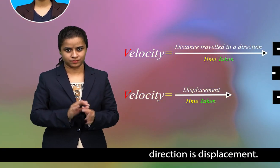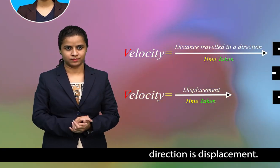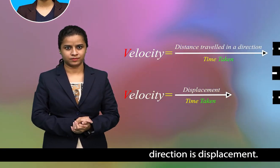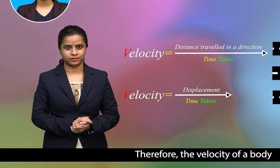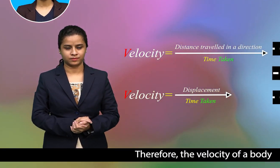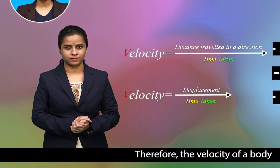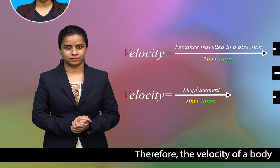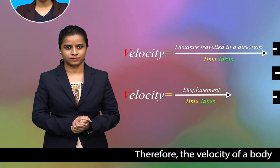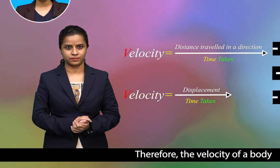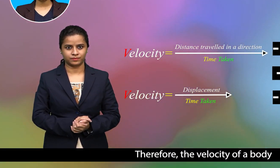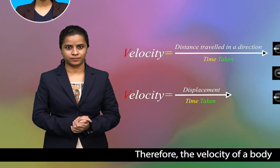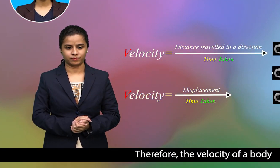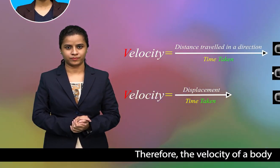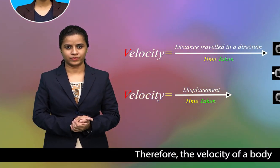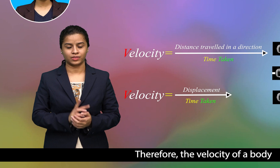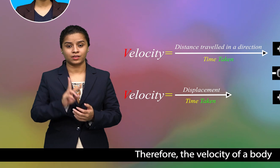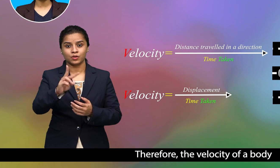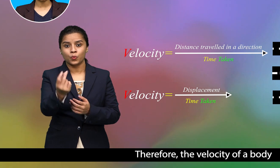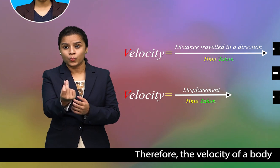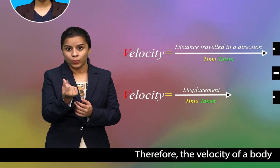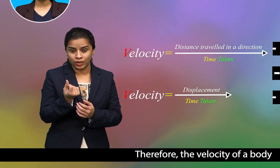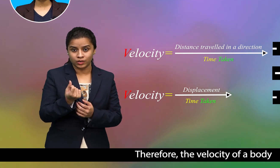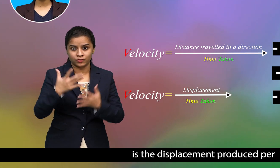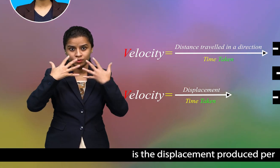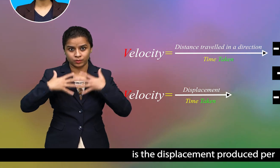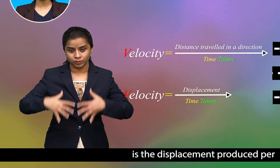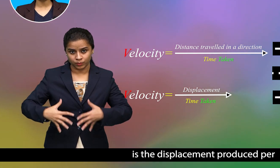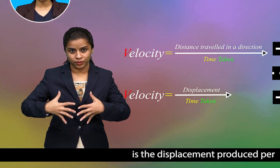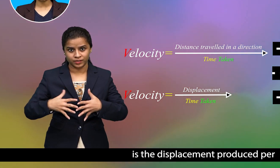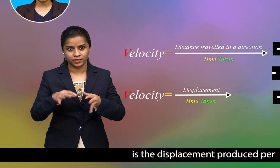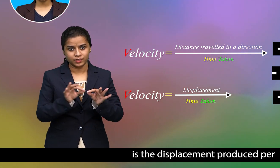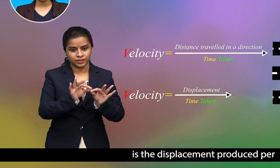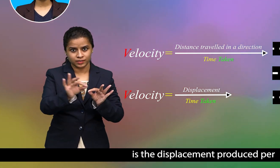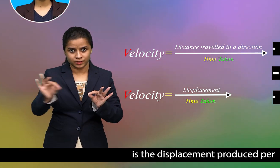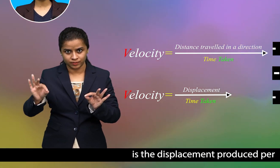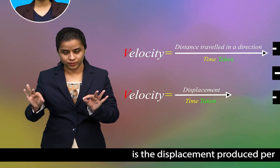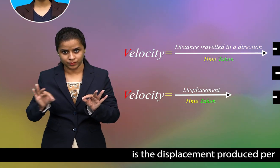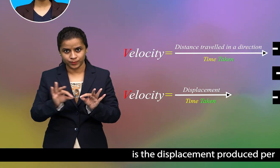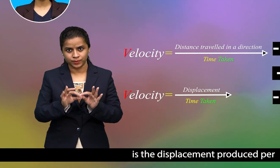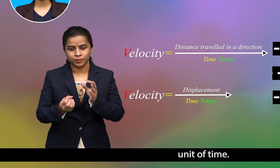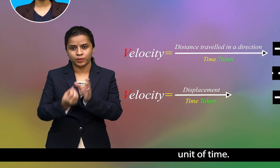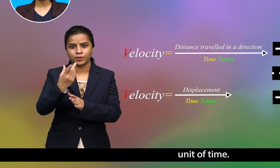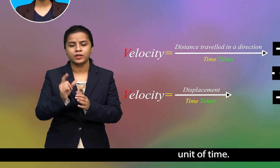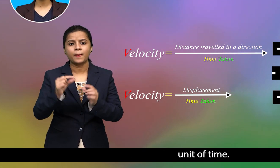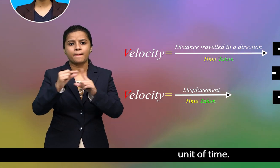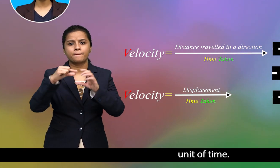therefore the velocity of a body is the displacement produced per unit of time